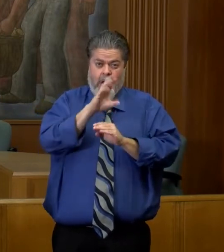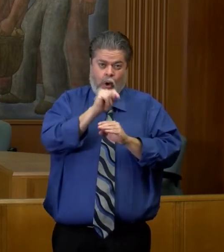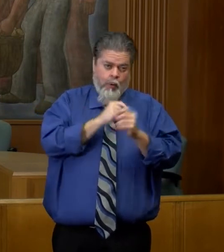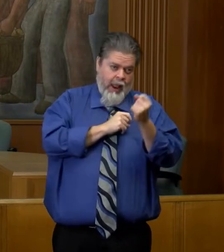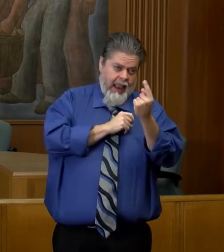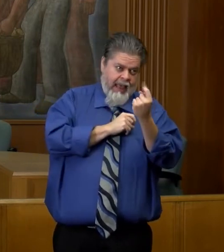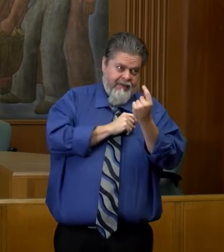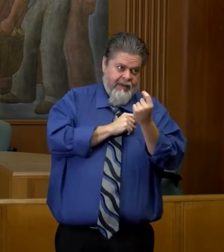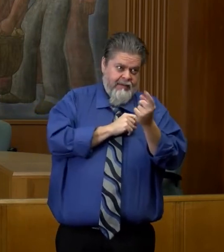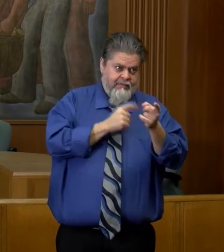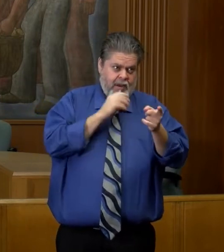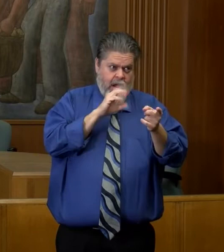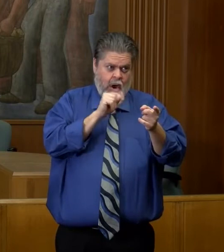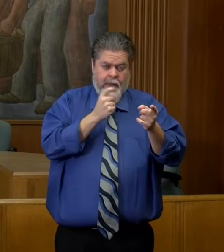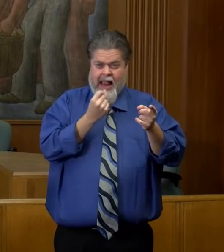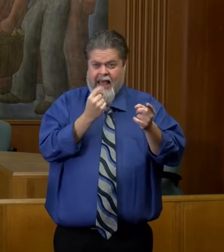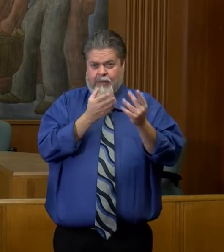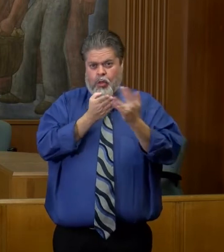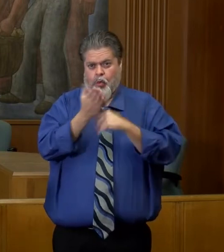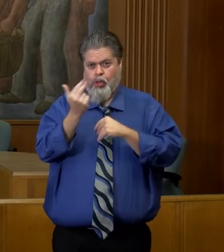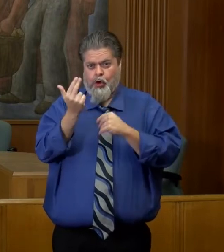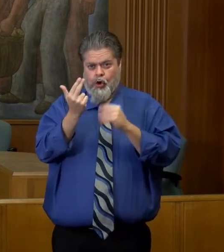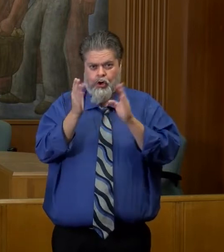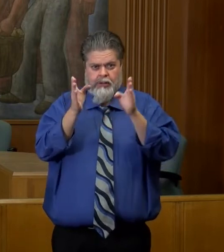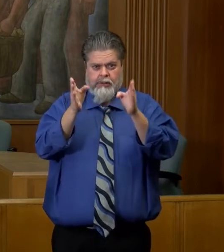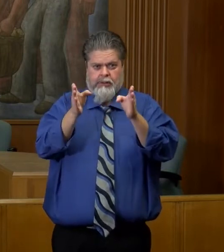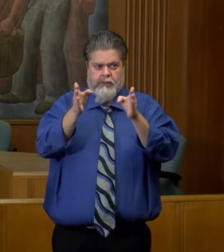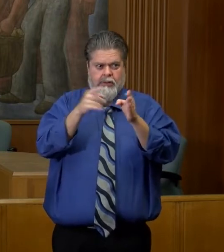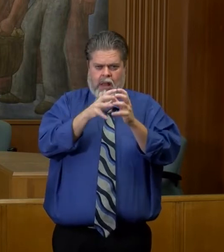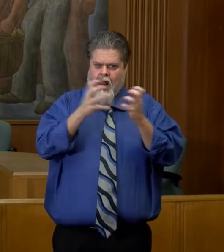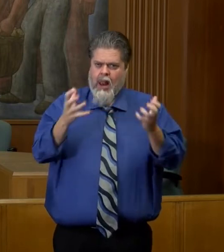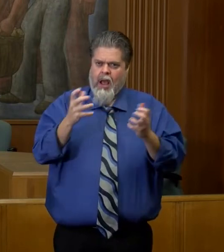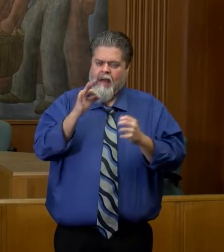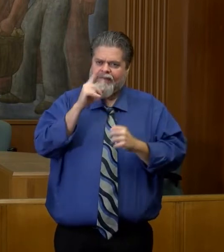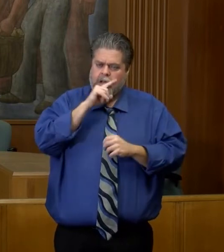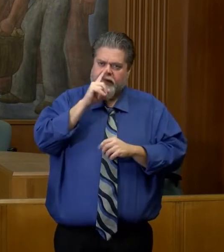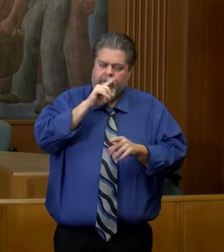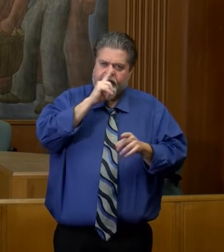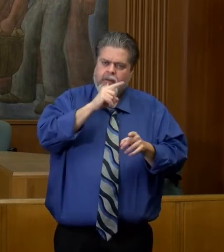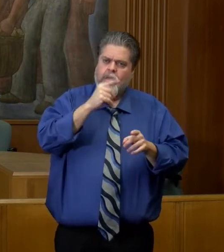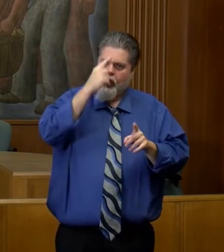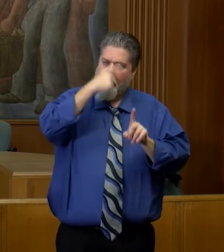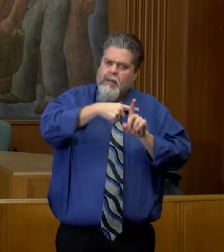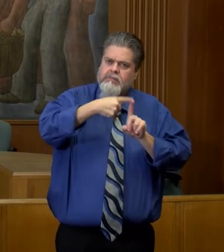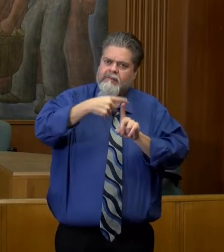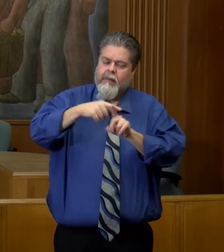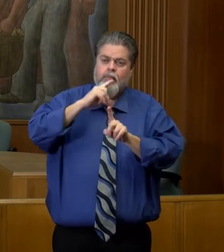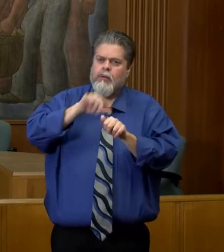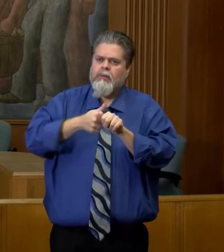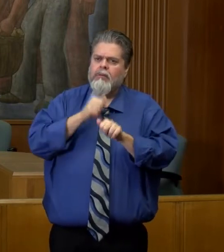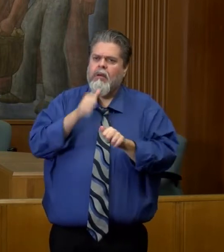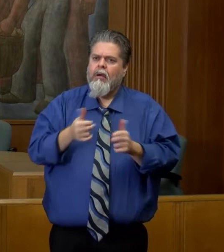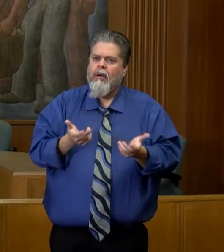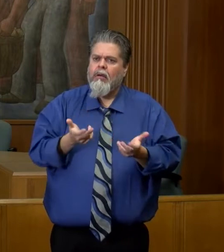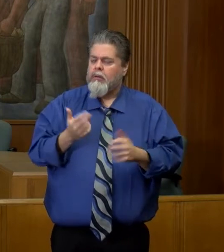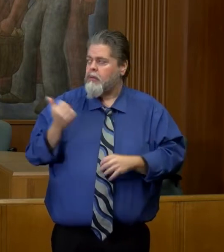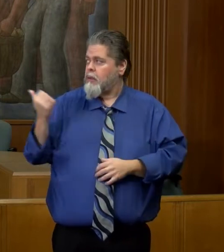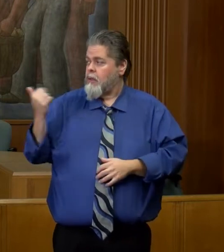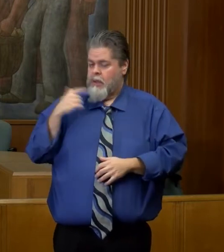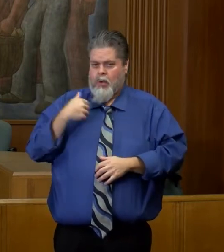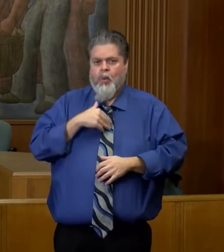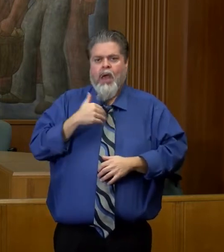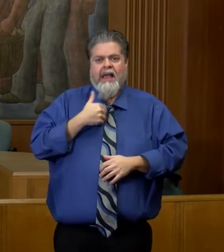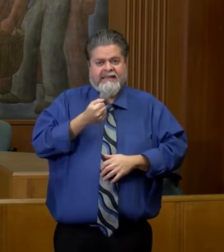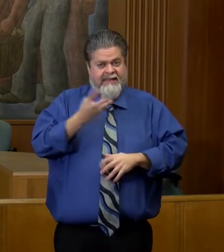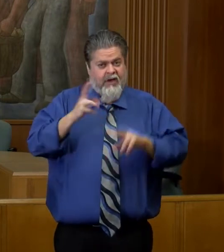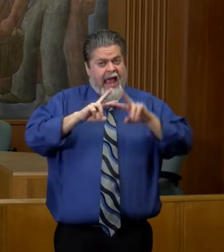11th? October 11th to the 13th. 11th to the 13th. a of false positives that came out? So we have several analyzers at